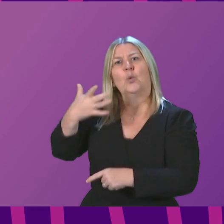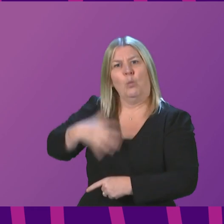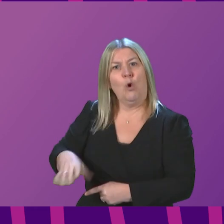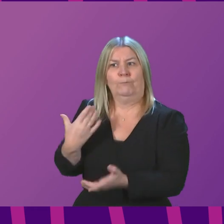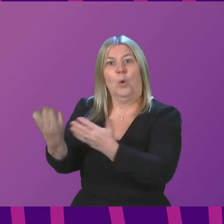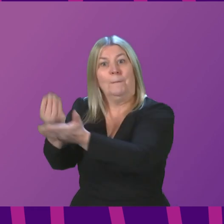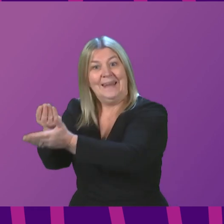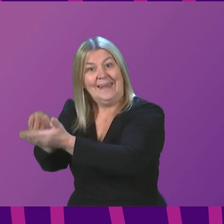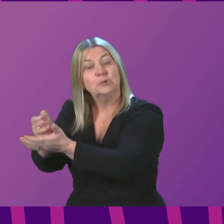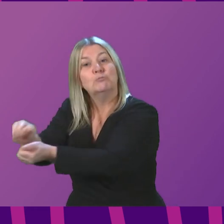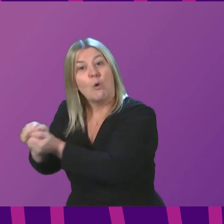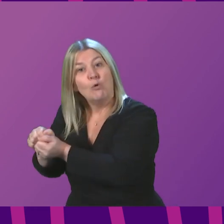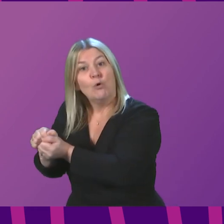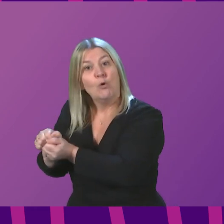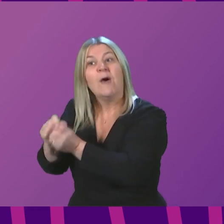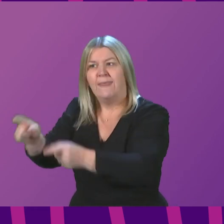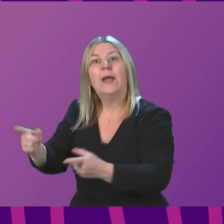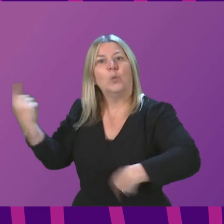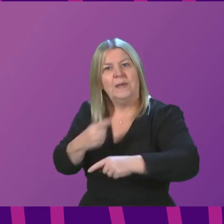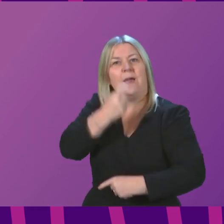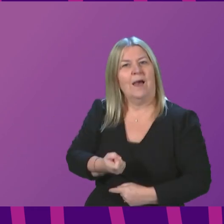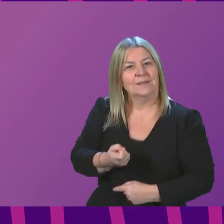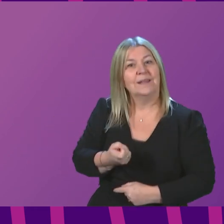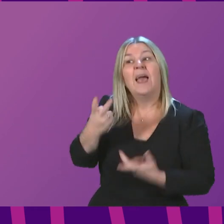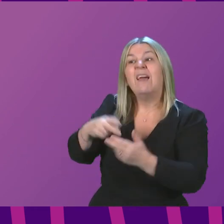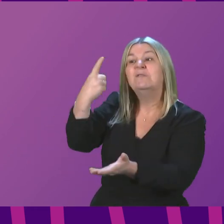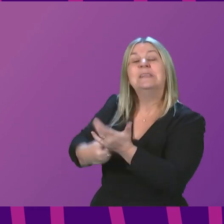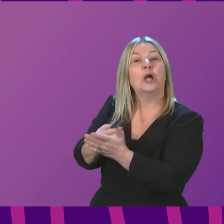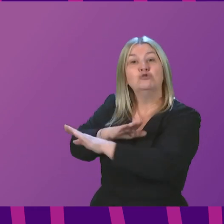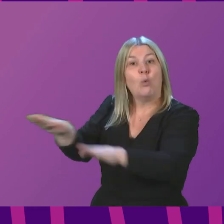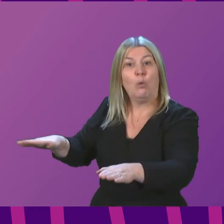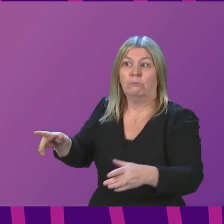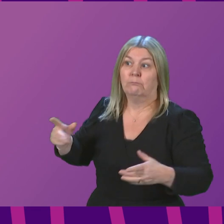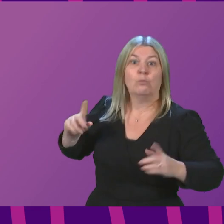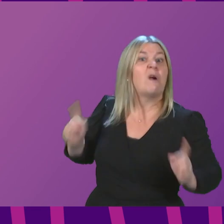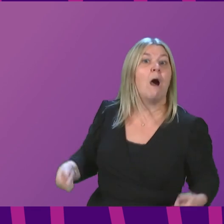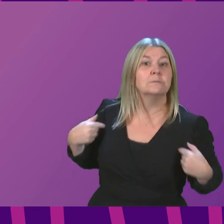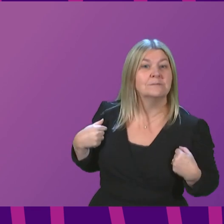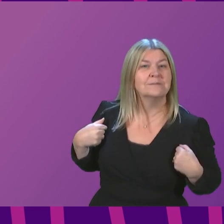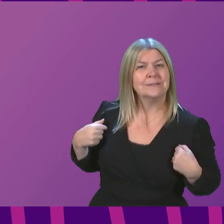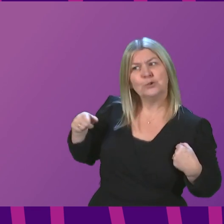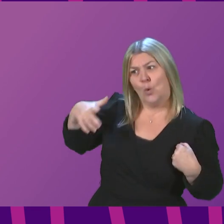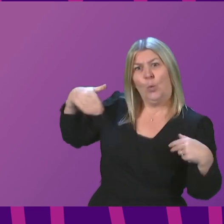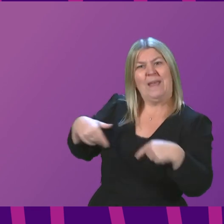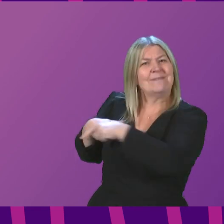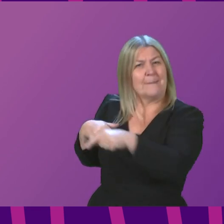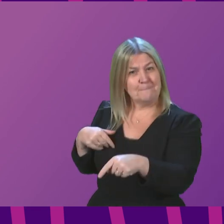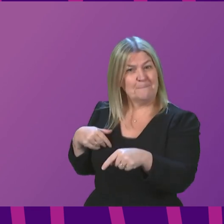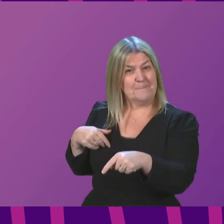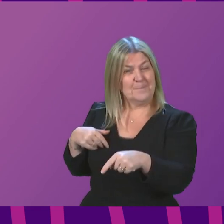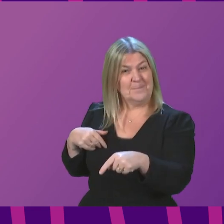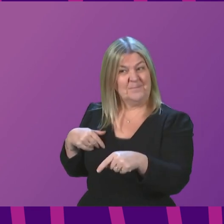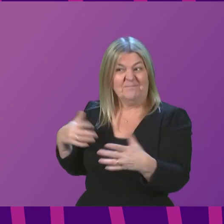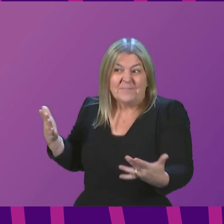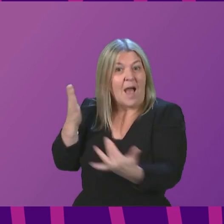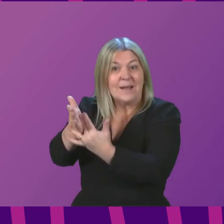is its responsibility. But, when Wales, Scotland and Northern Ireland have separate responsibilities to take public health decisions, but we cannot access